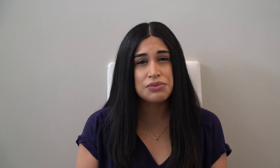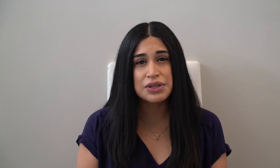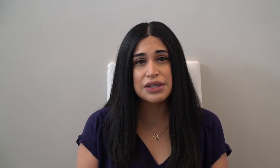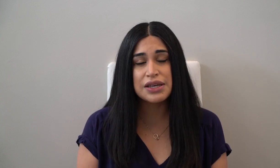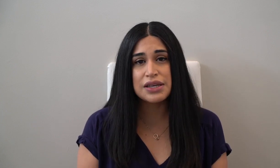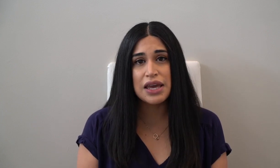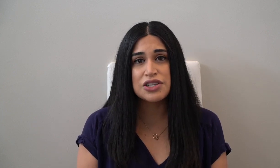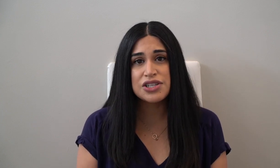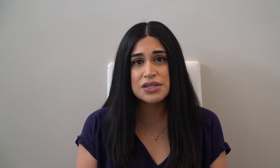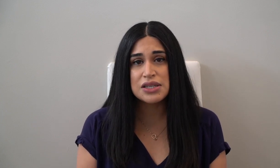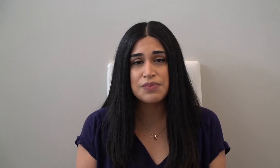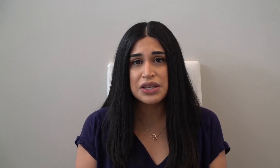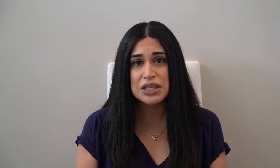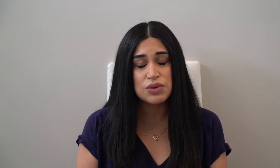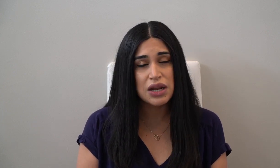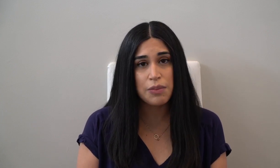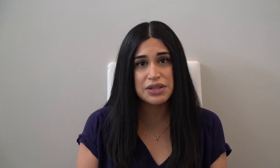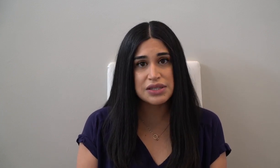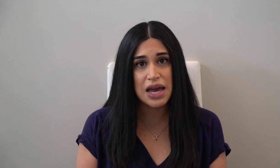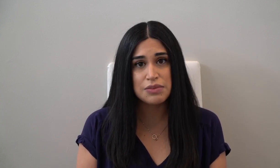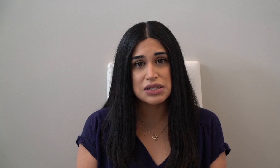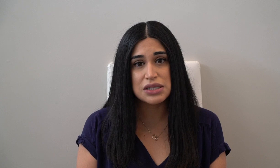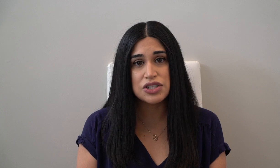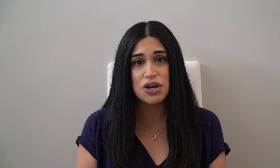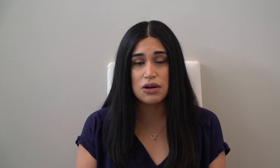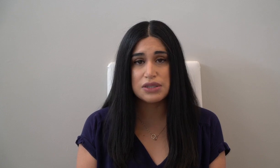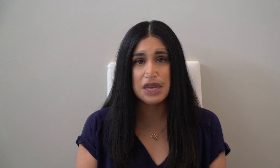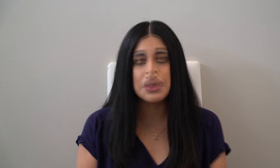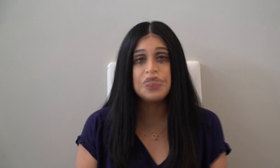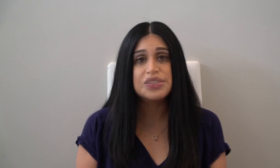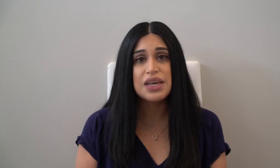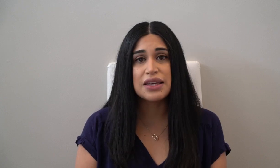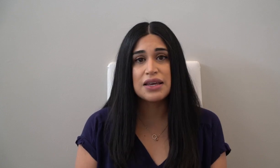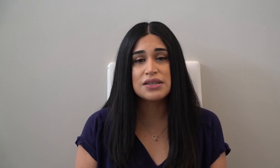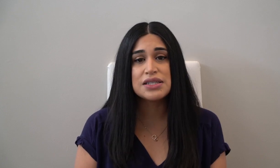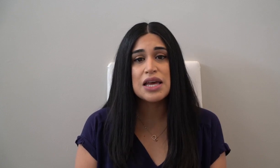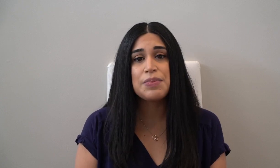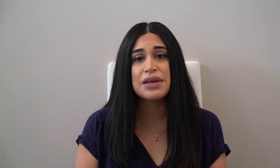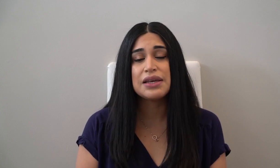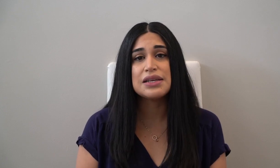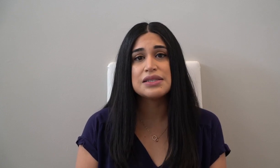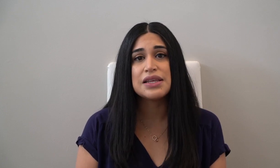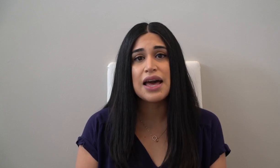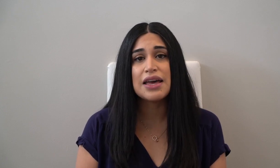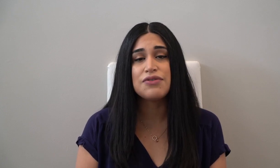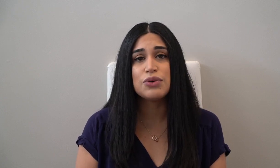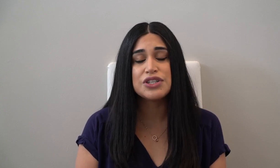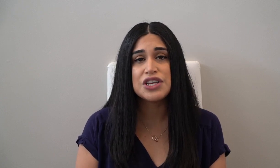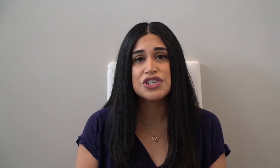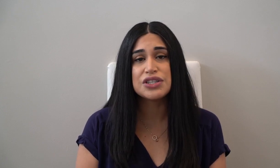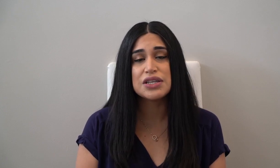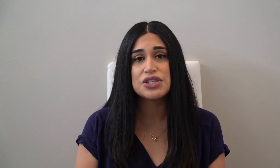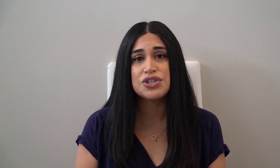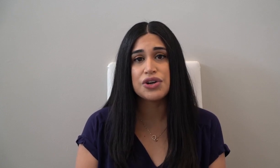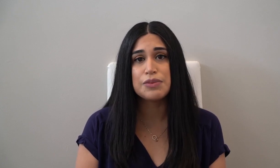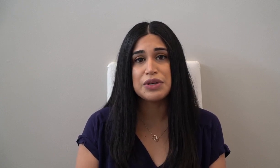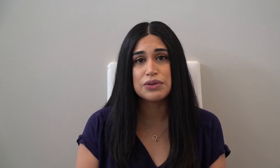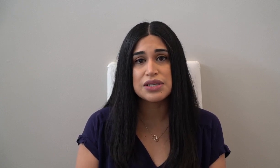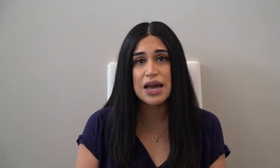really engaged in something this would not be the time to teach all done. The second tip is that if you're teaching this during meal time